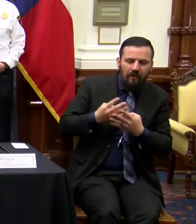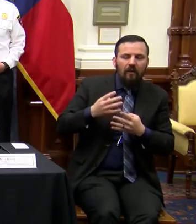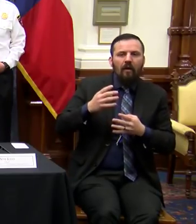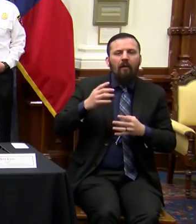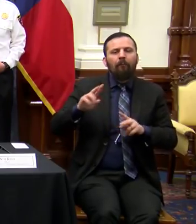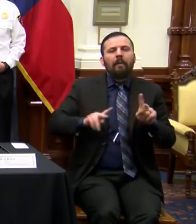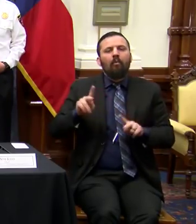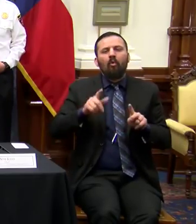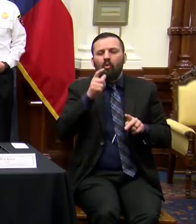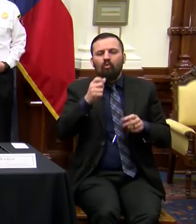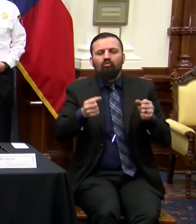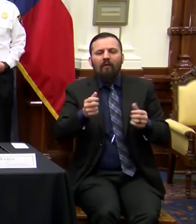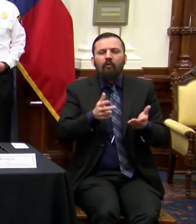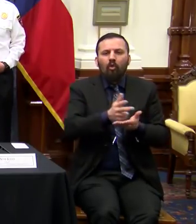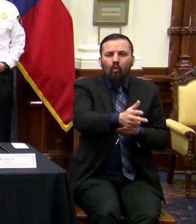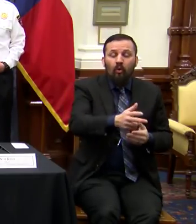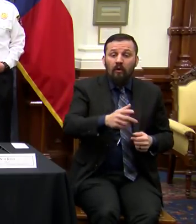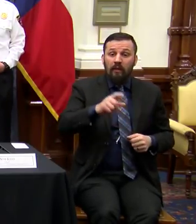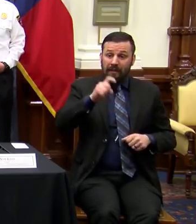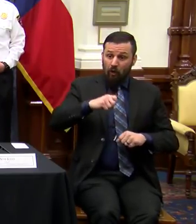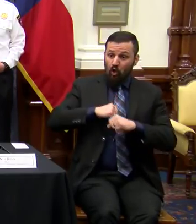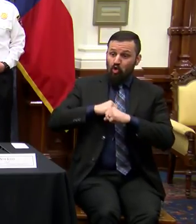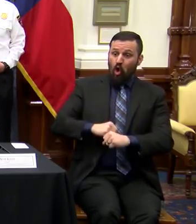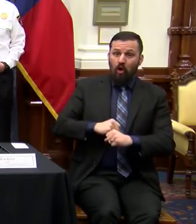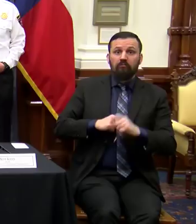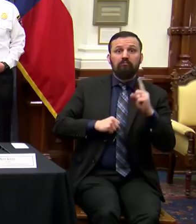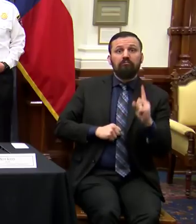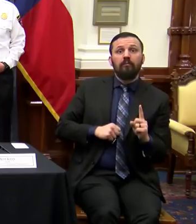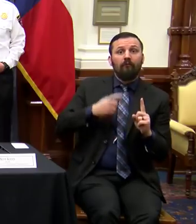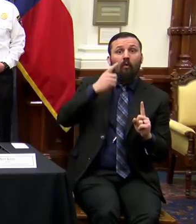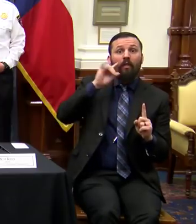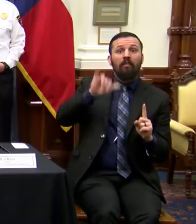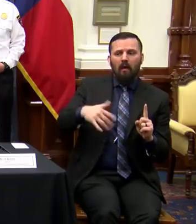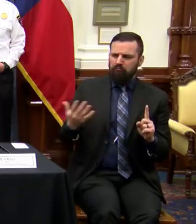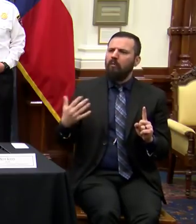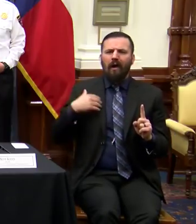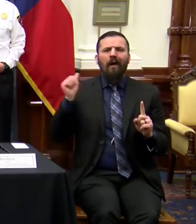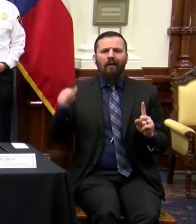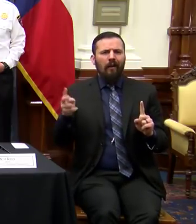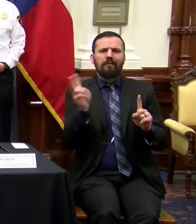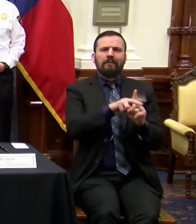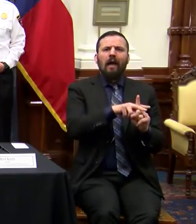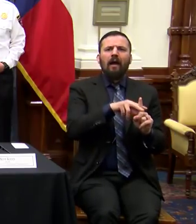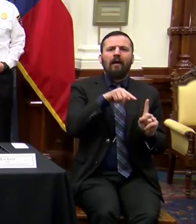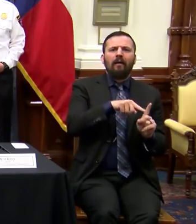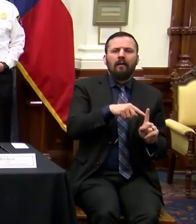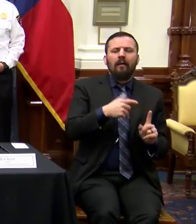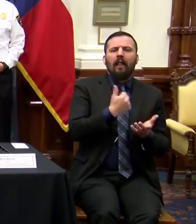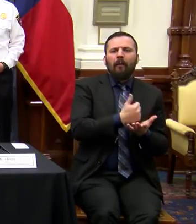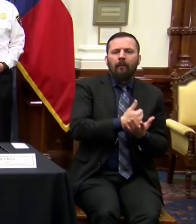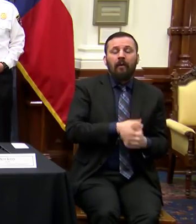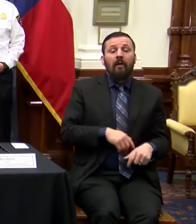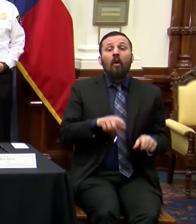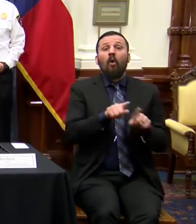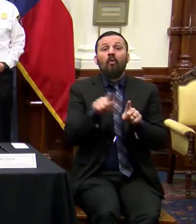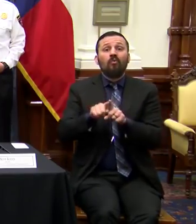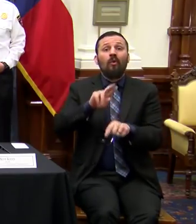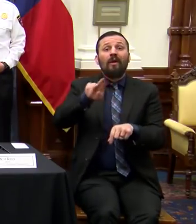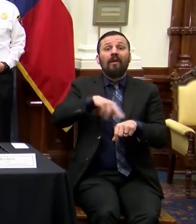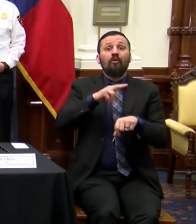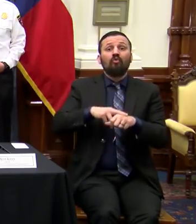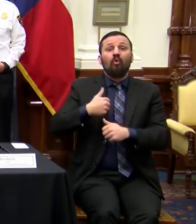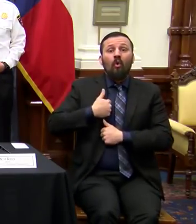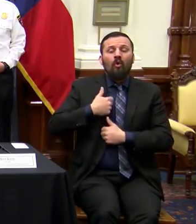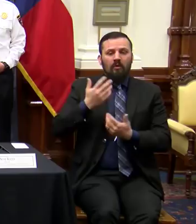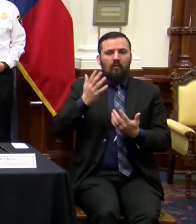locations. If you need the Guard for that, I will assign Guard to assist you in that. Also, the National Guard will be involved in the